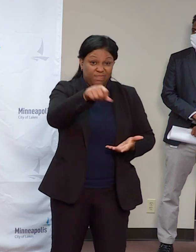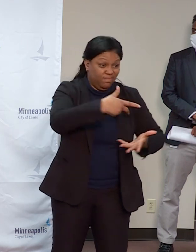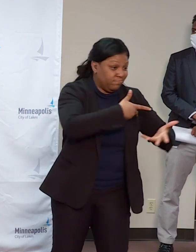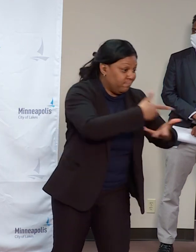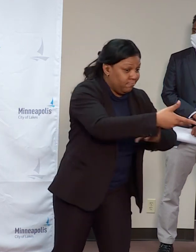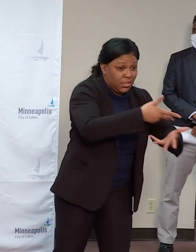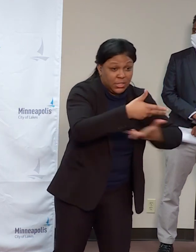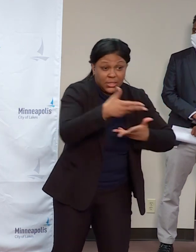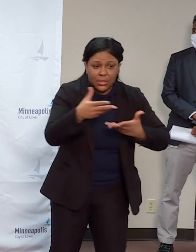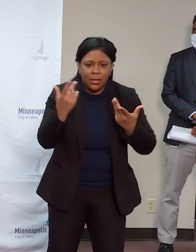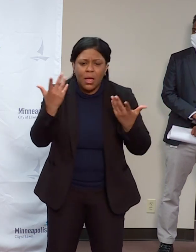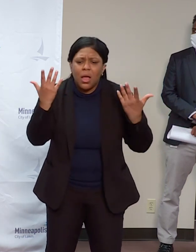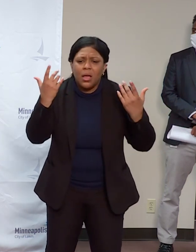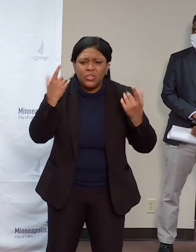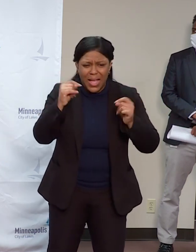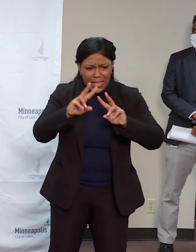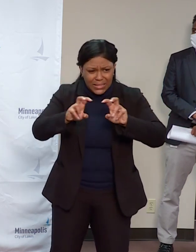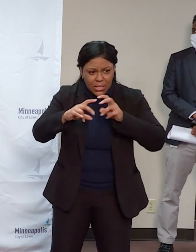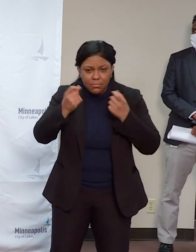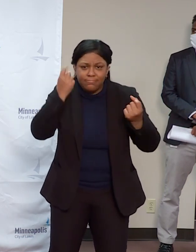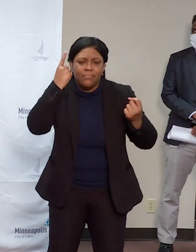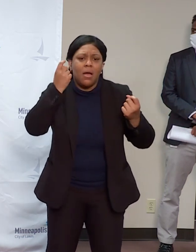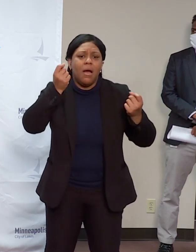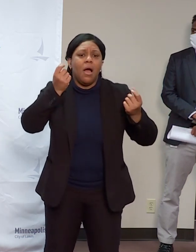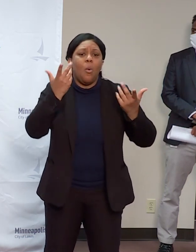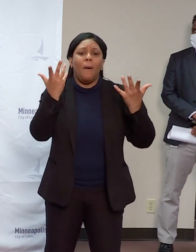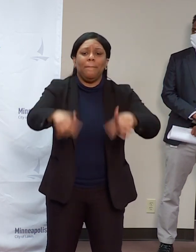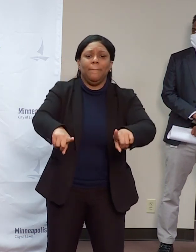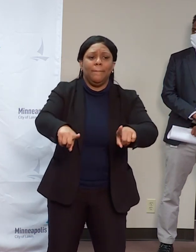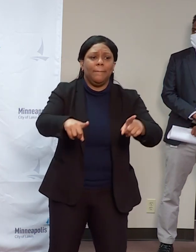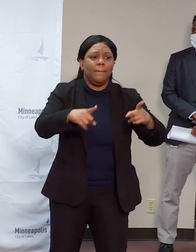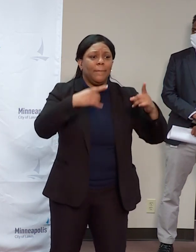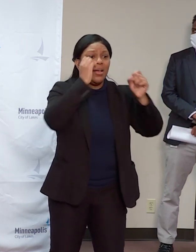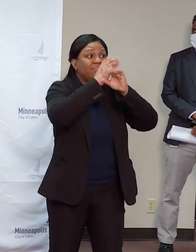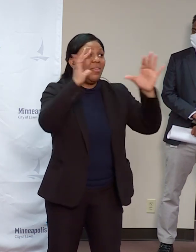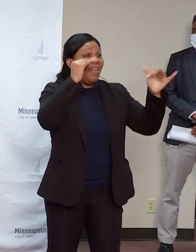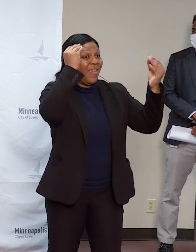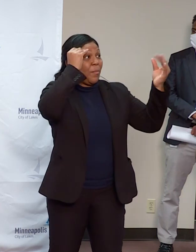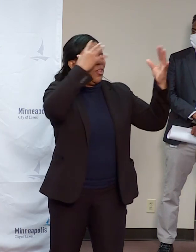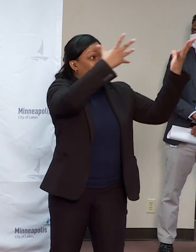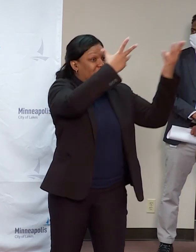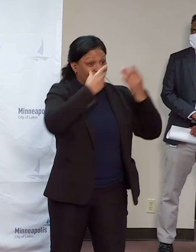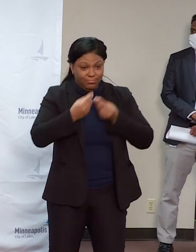is happening as well as being able to convey information. Thank you.